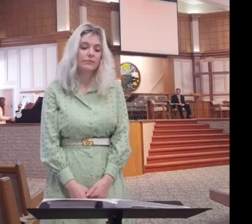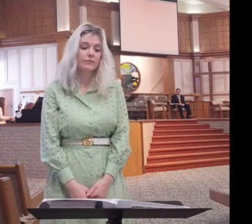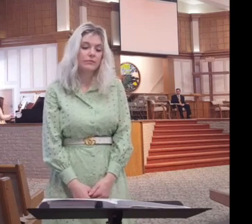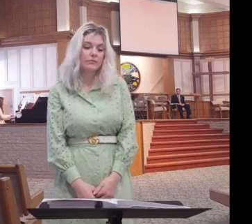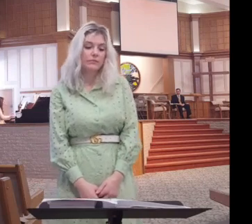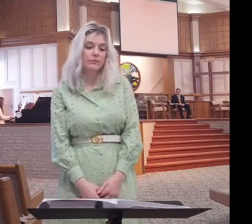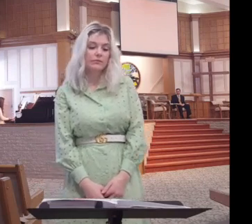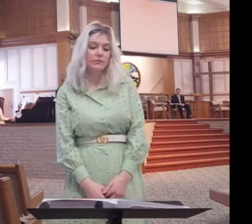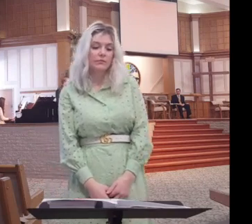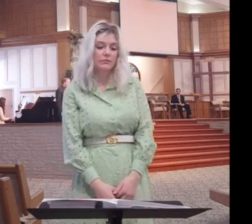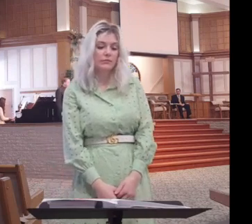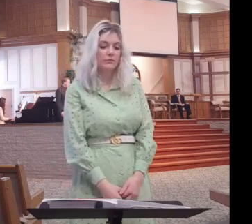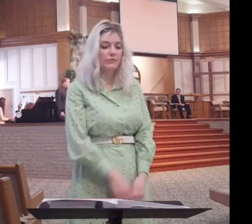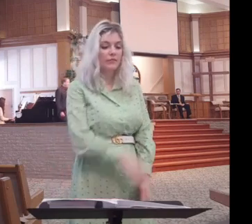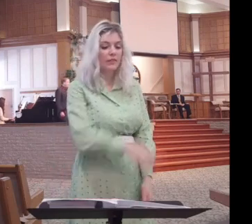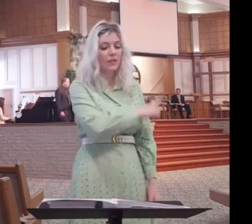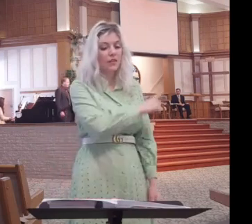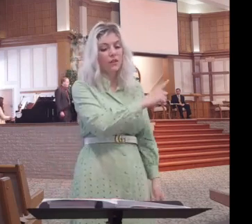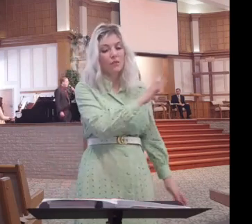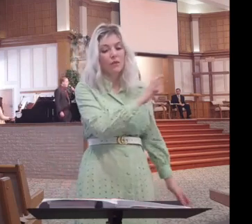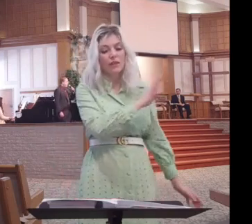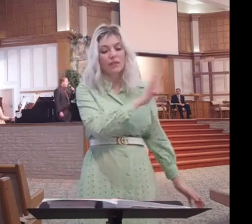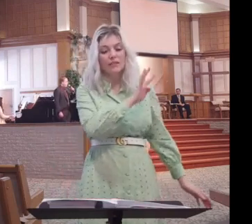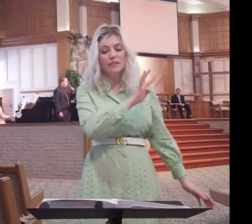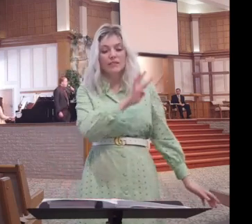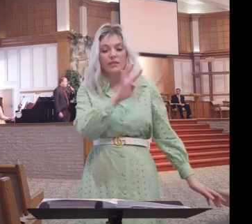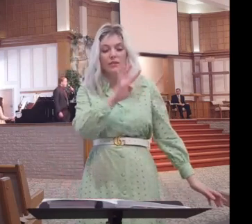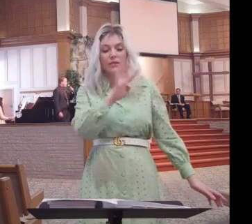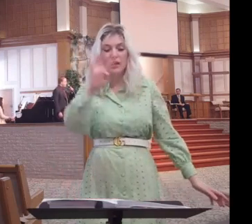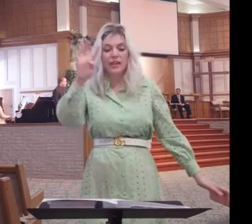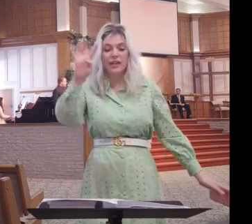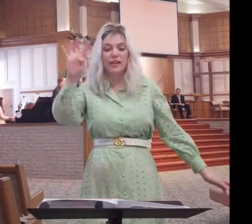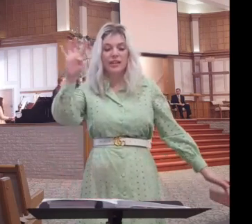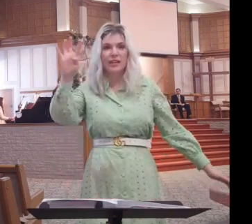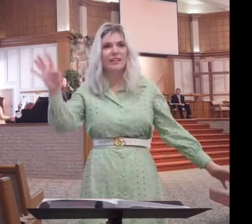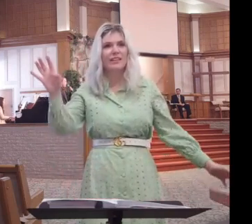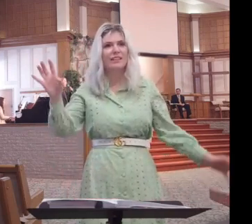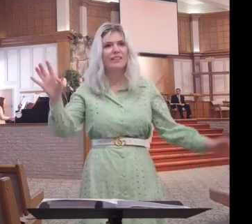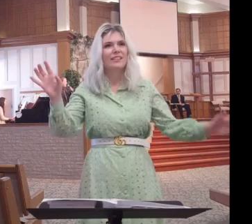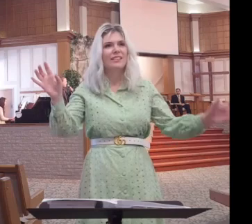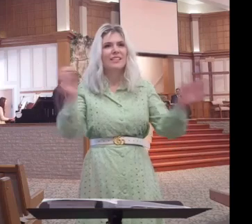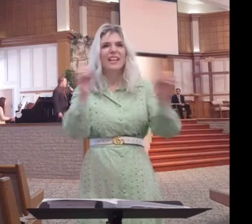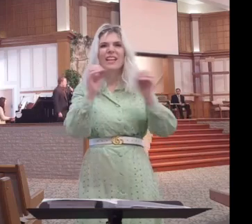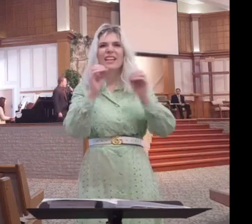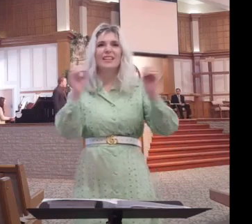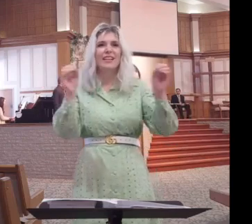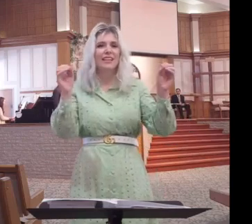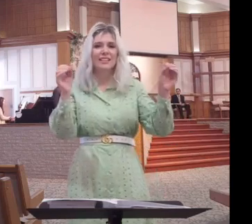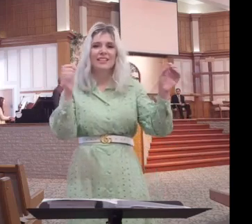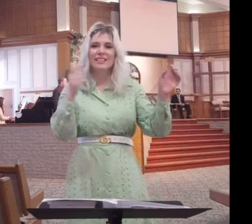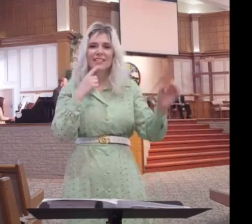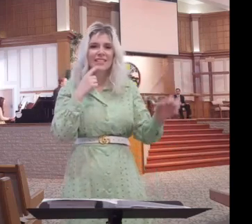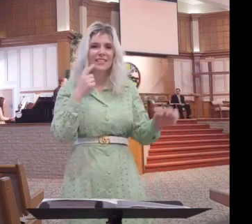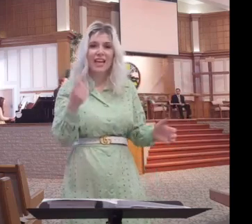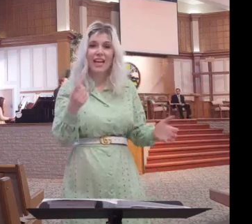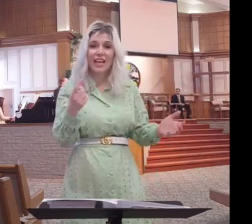They all walked away, nothing to say,